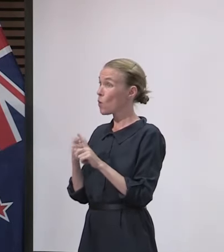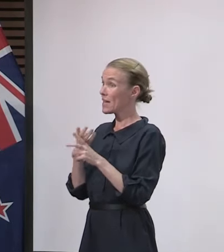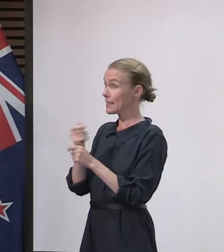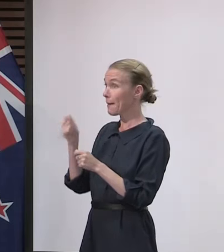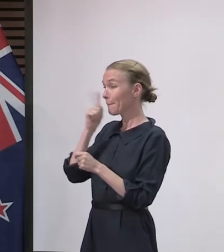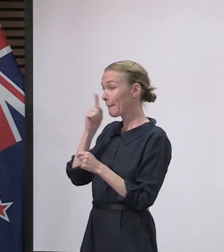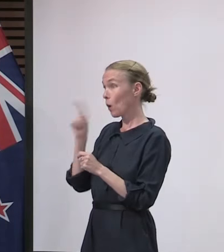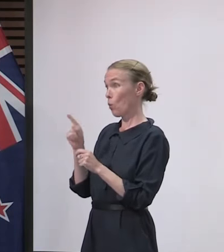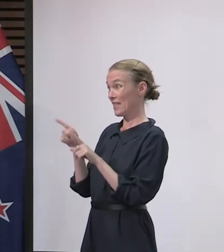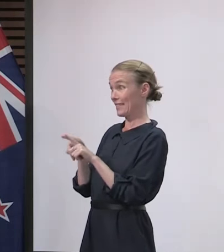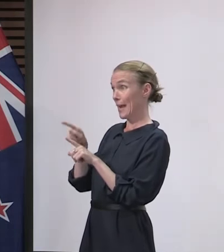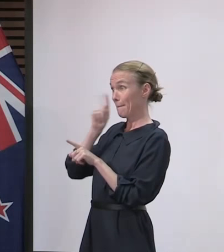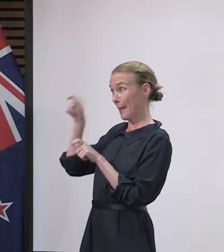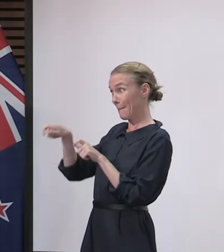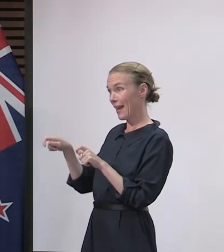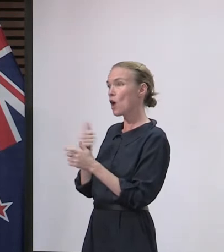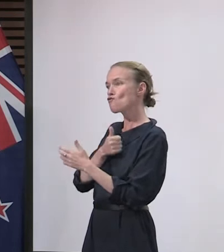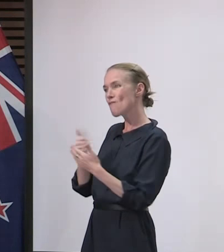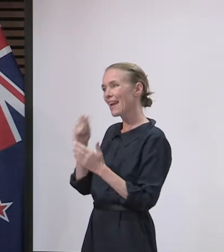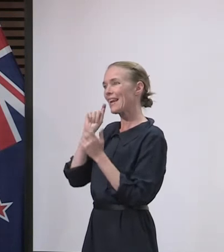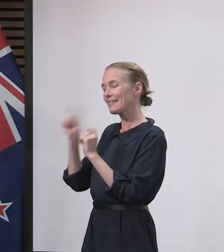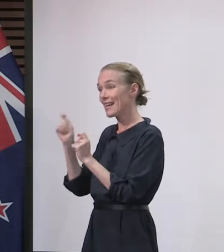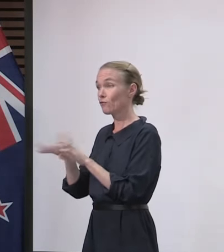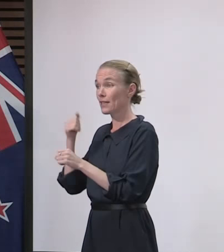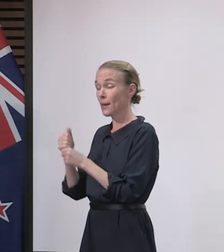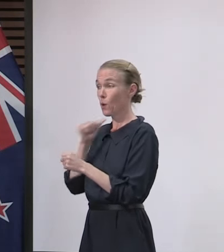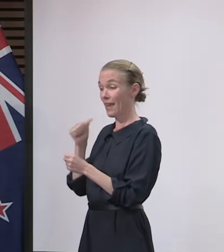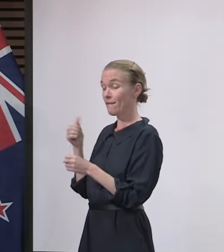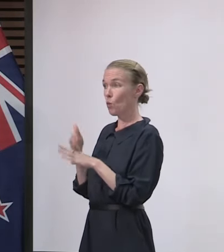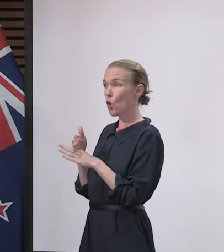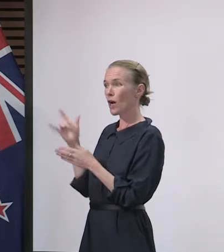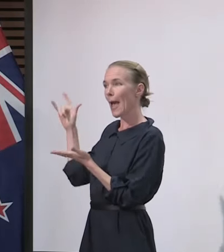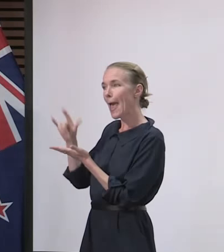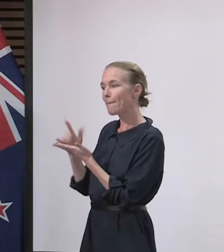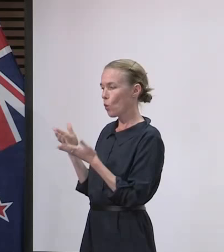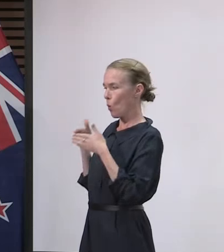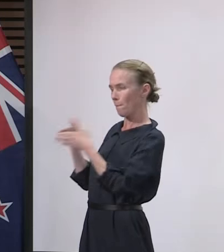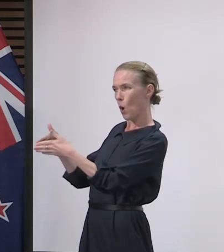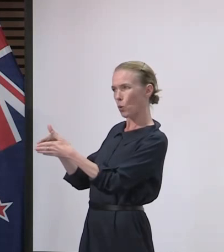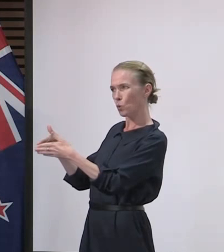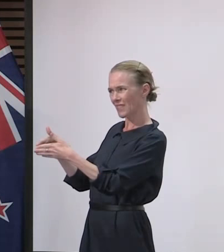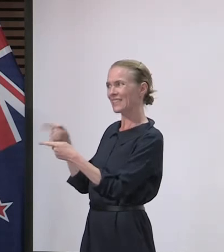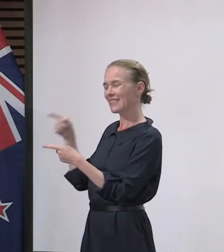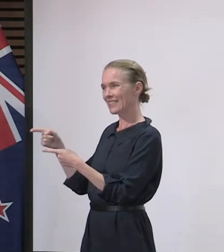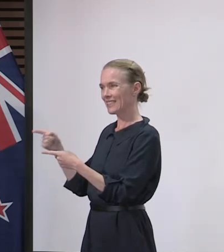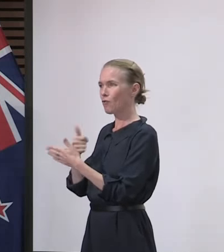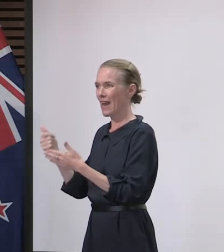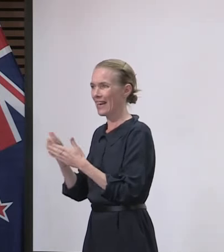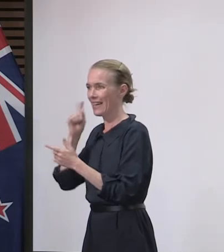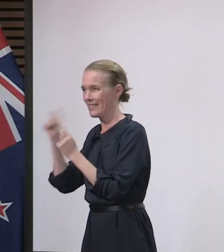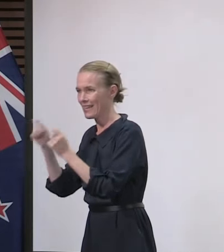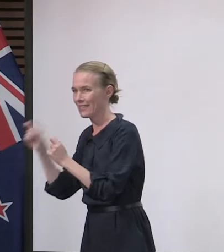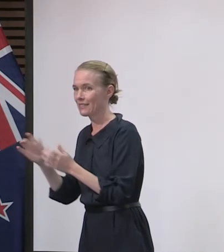people. In fact, you might want to test all those people working at the border over a period of time. So you said you're going to release this advice next week, but what sort of,